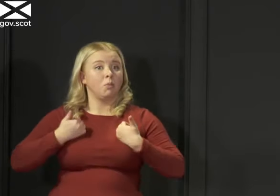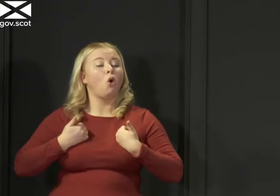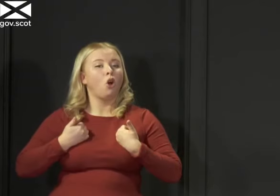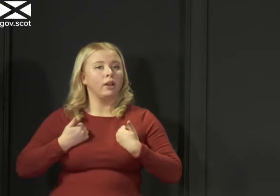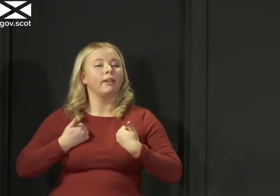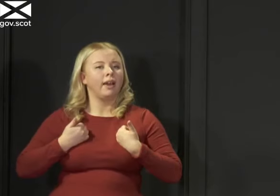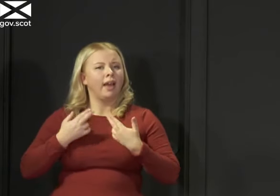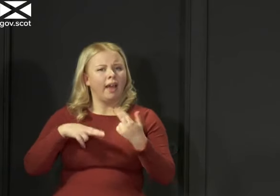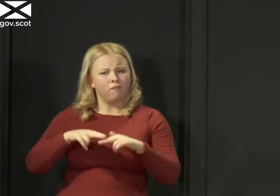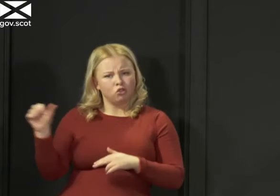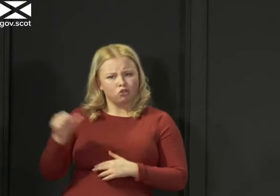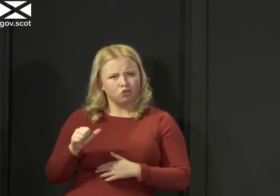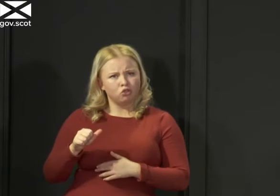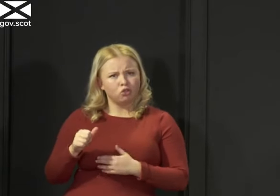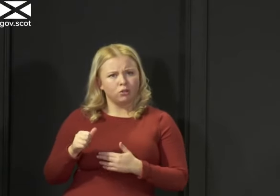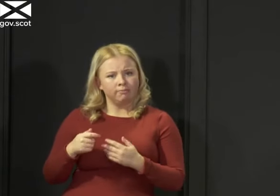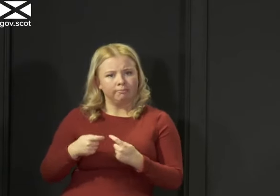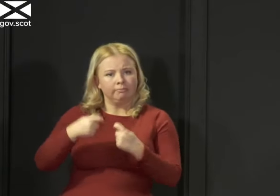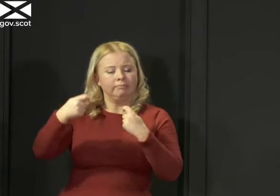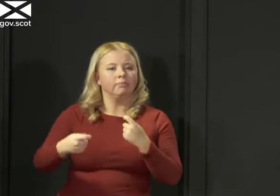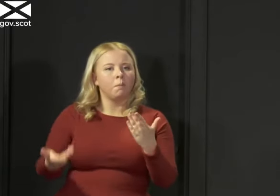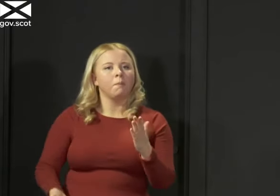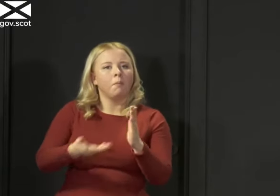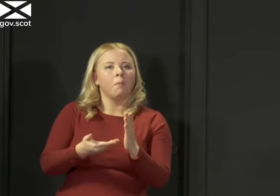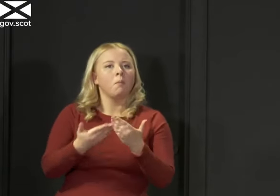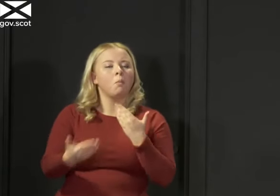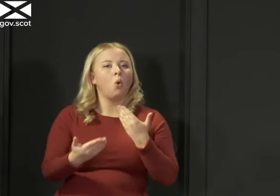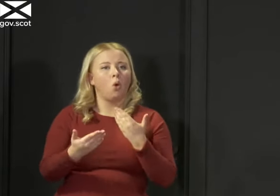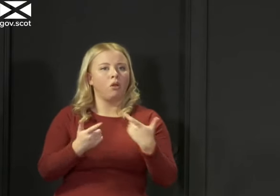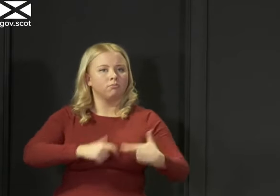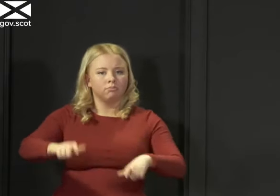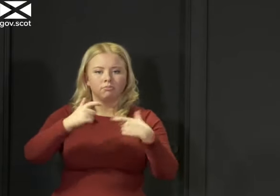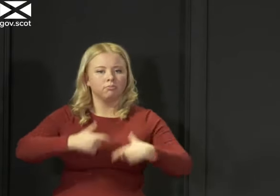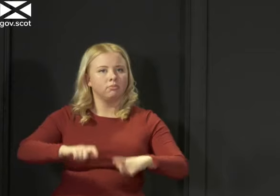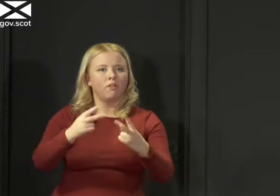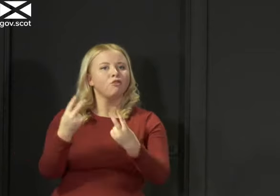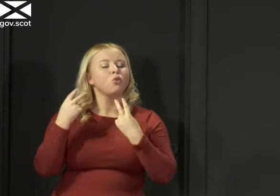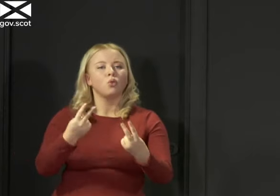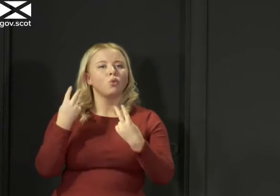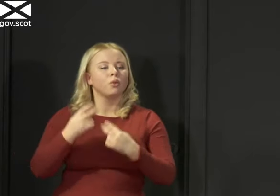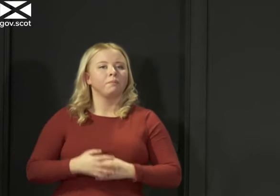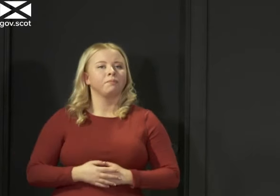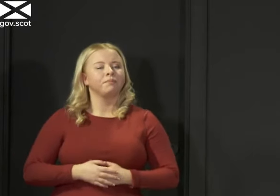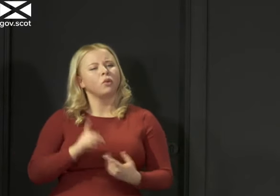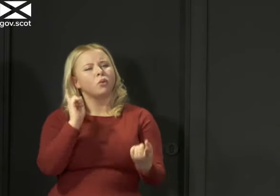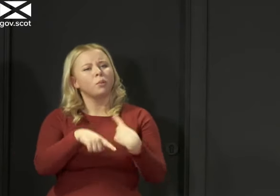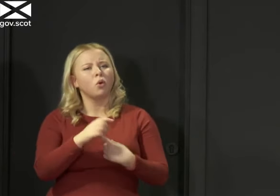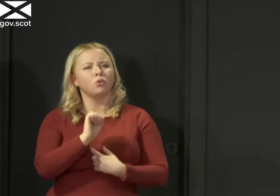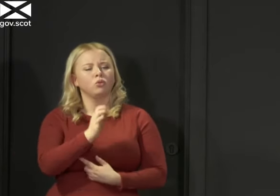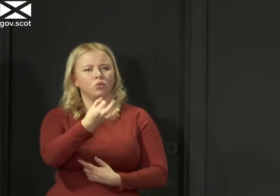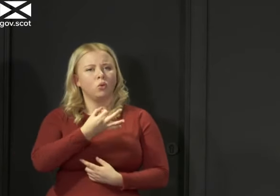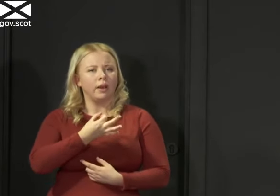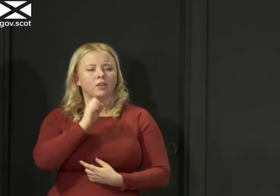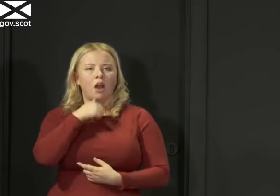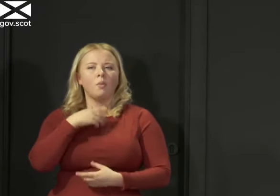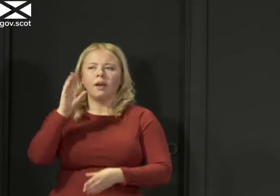should be extending that even further. So, as I said earlier on, we keep all of that under review. I suppose, in response to your question, and